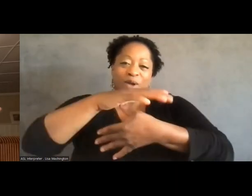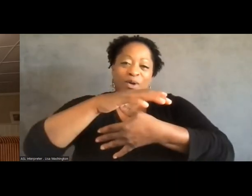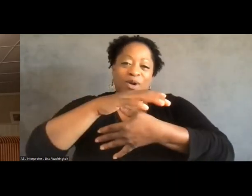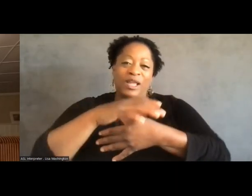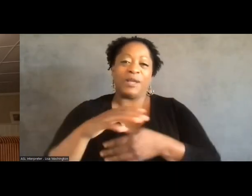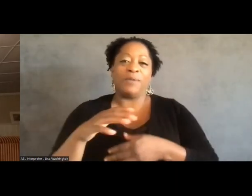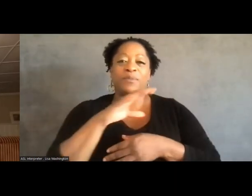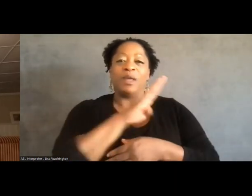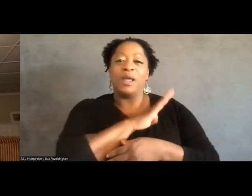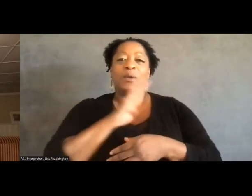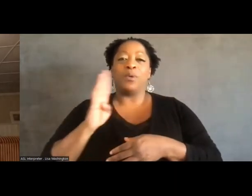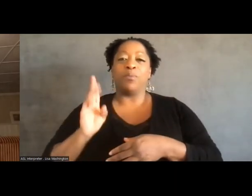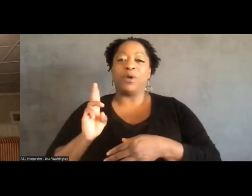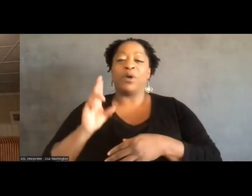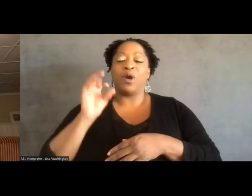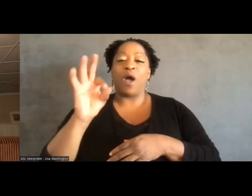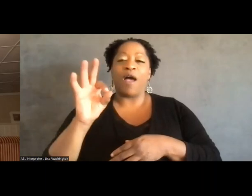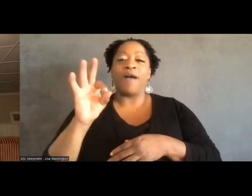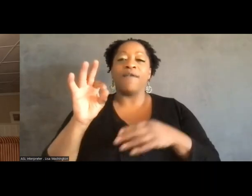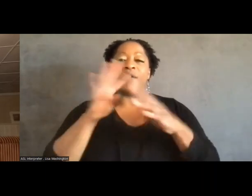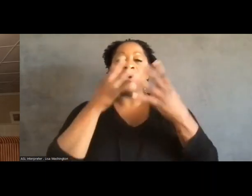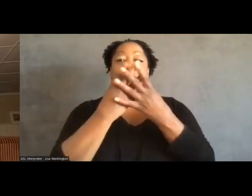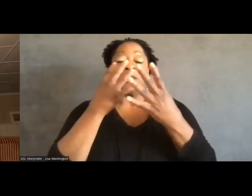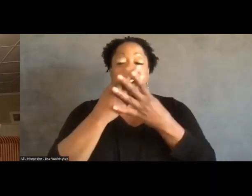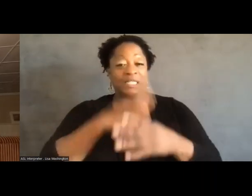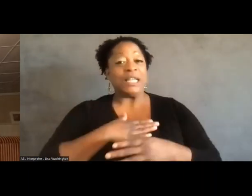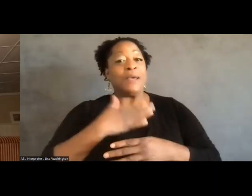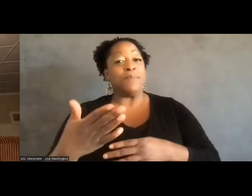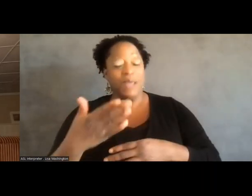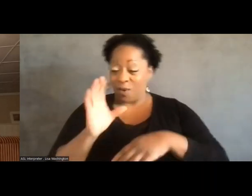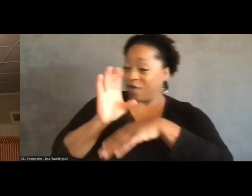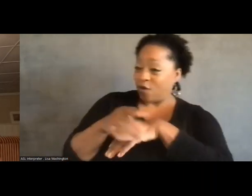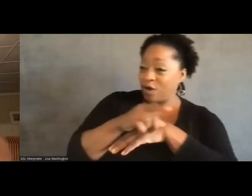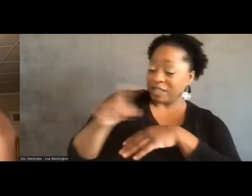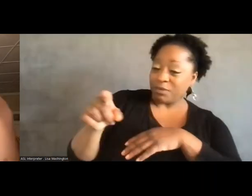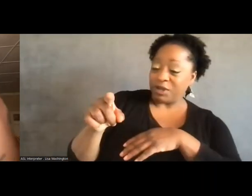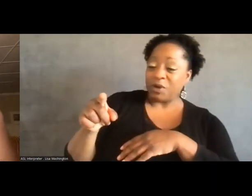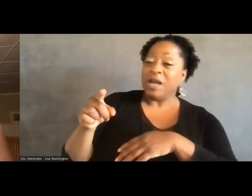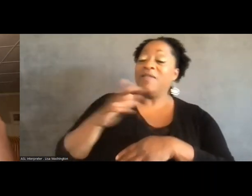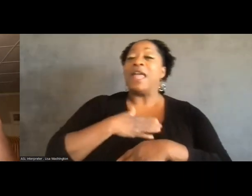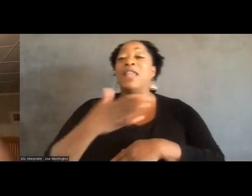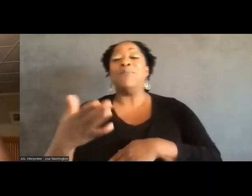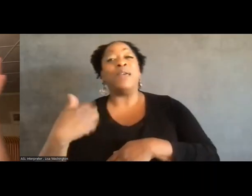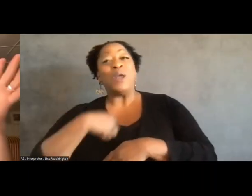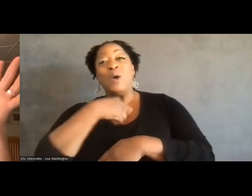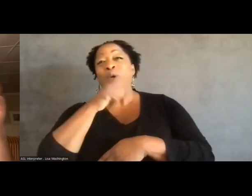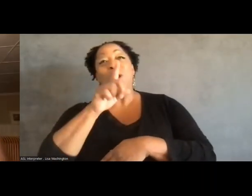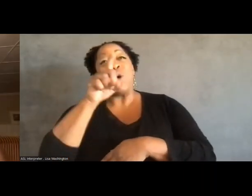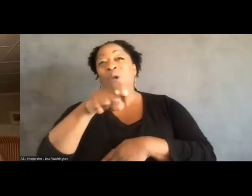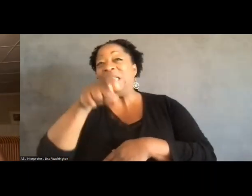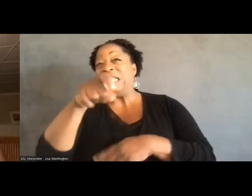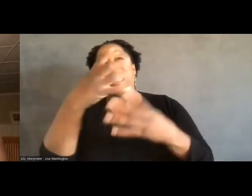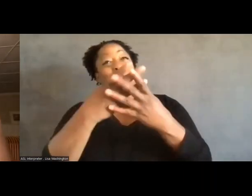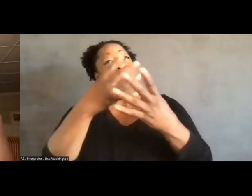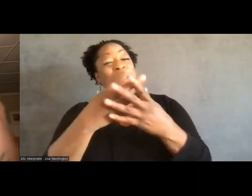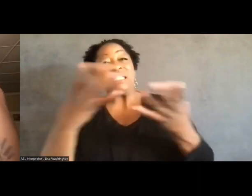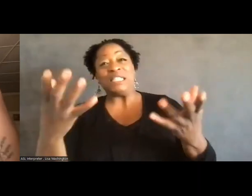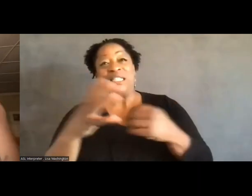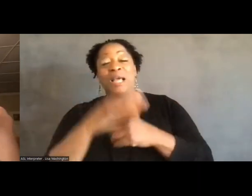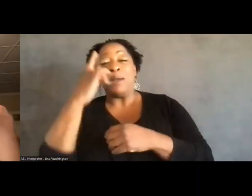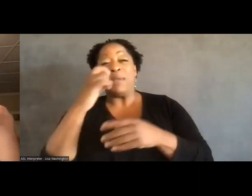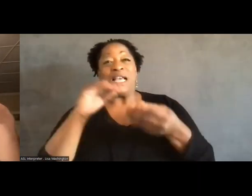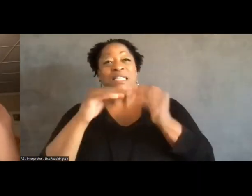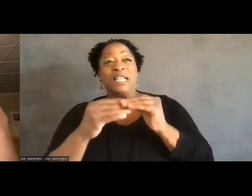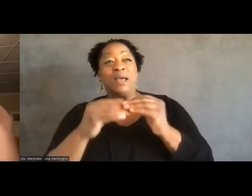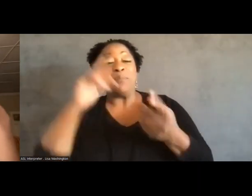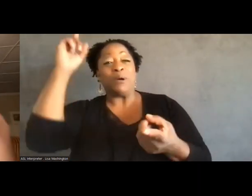openly admit, because we forced them to, that they didn't actually need the prison because of decline, you know, by their own calculus needed, because